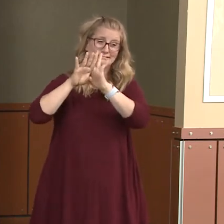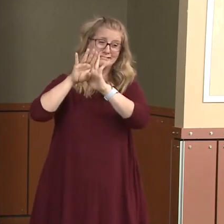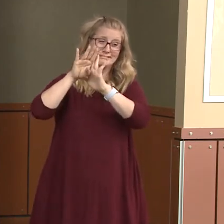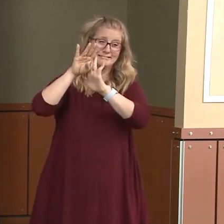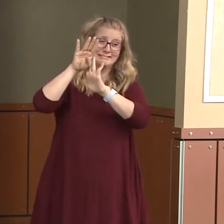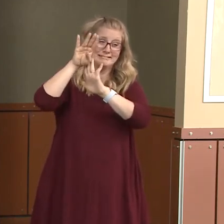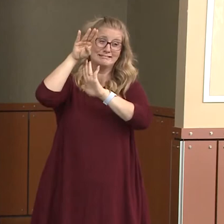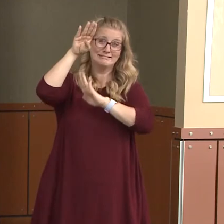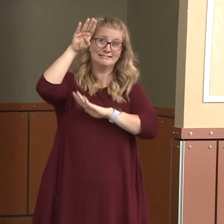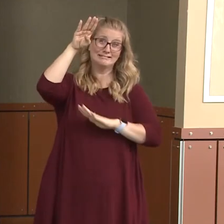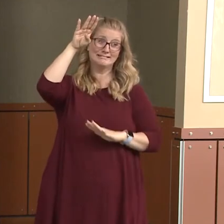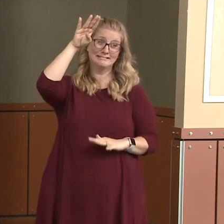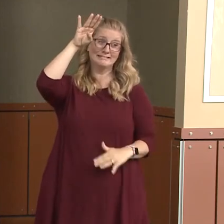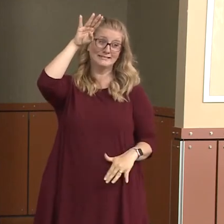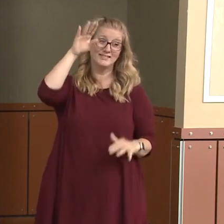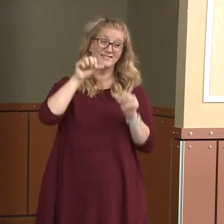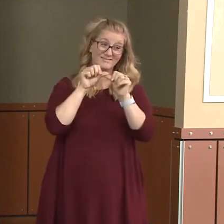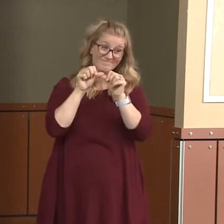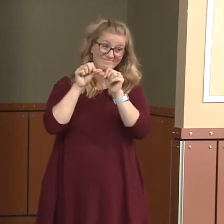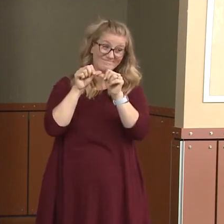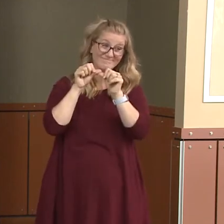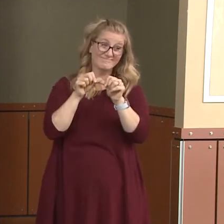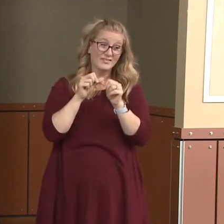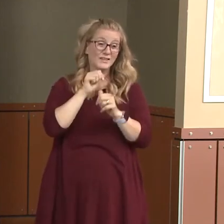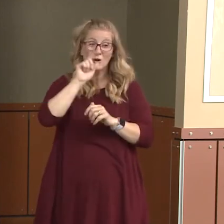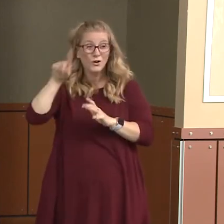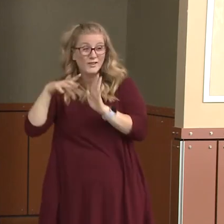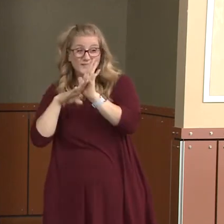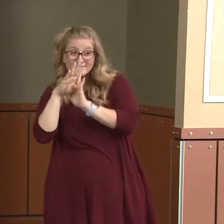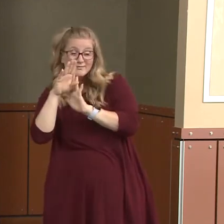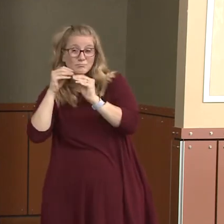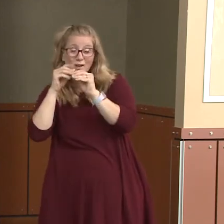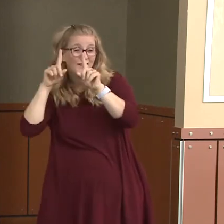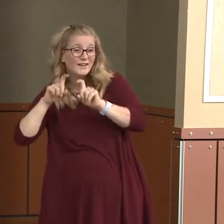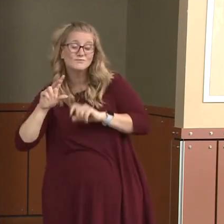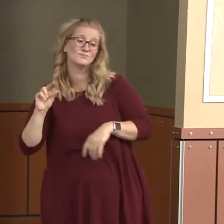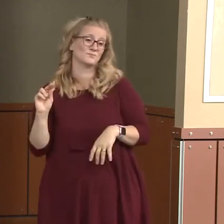And they don't just keep going up because we are doing more testing.